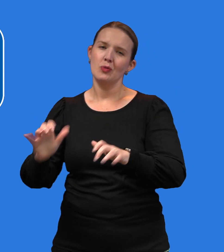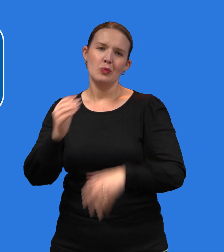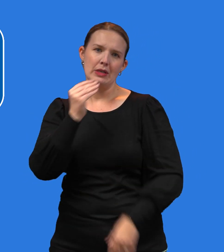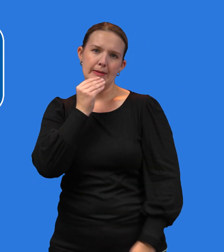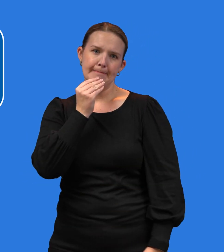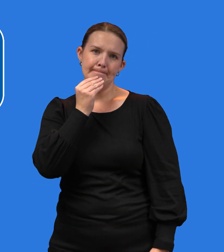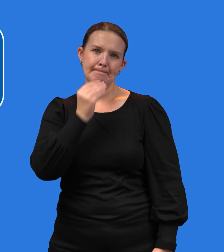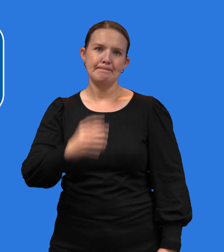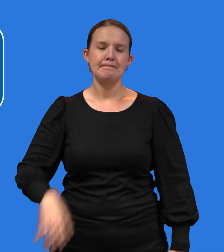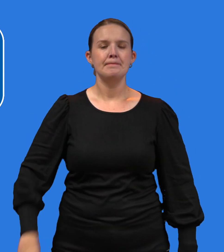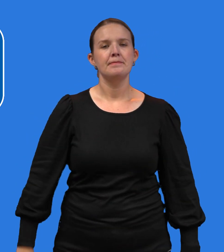appetite.